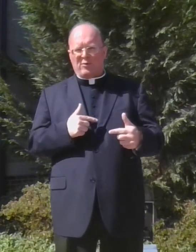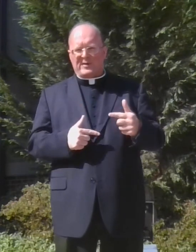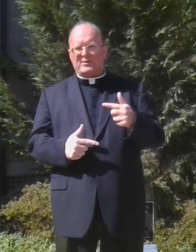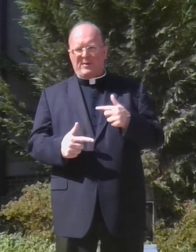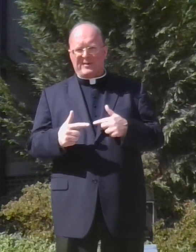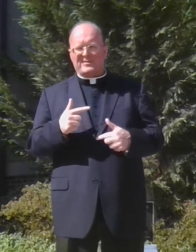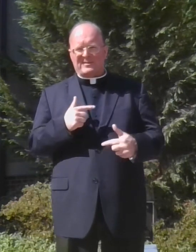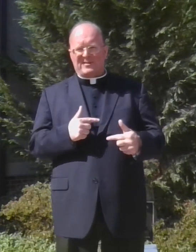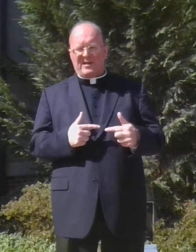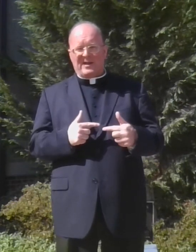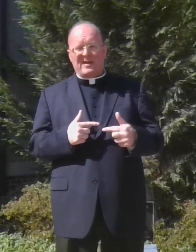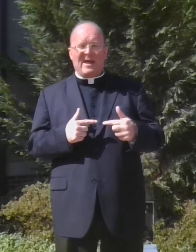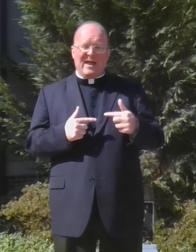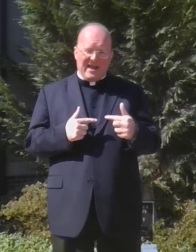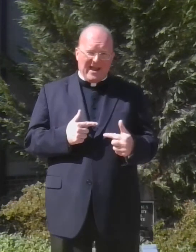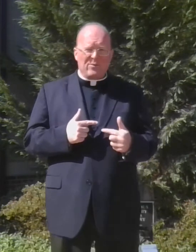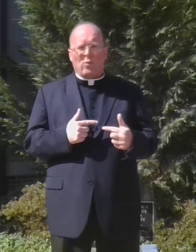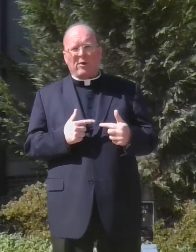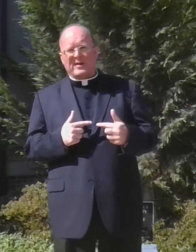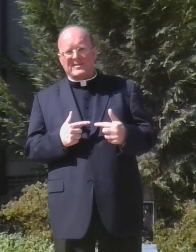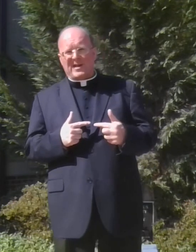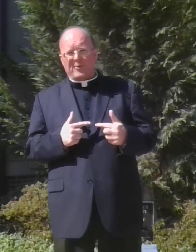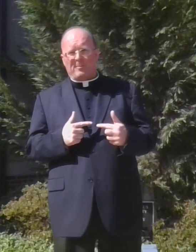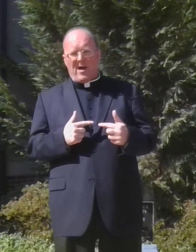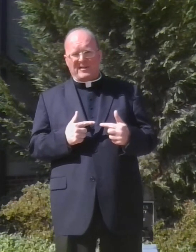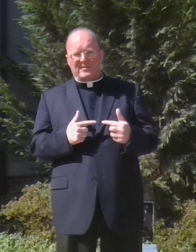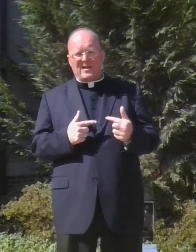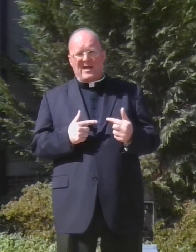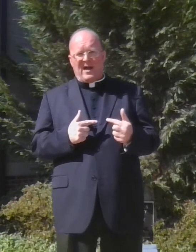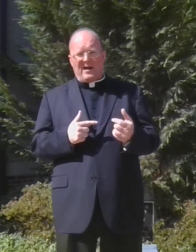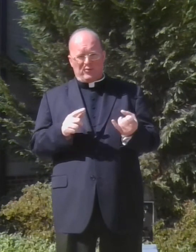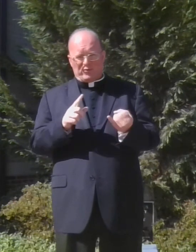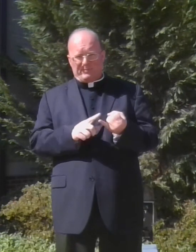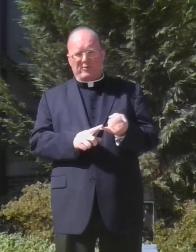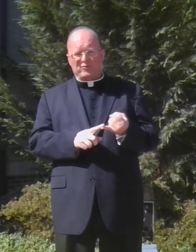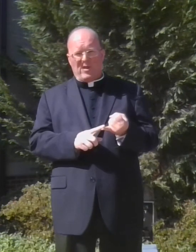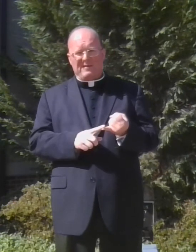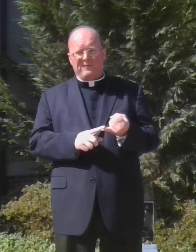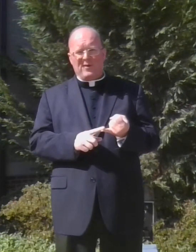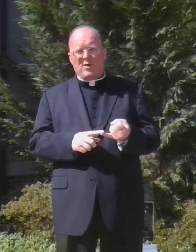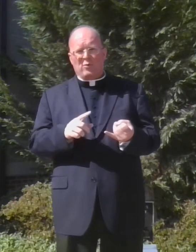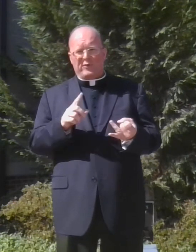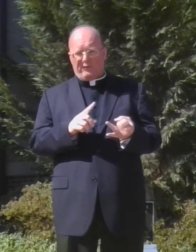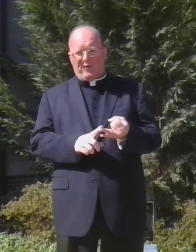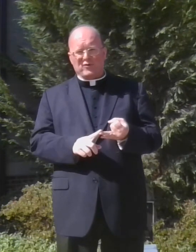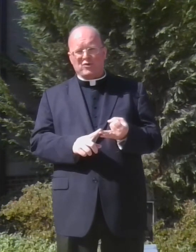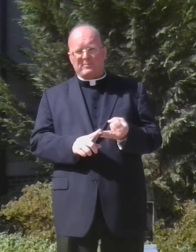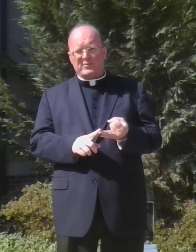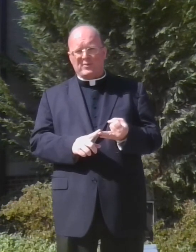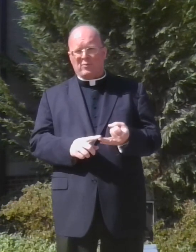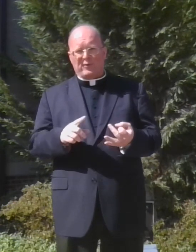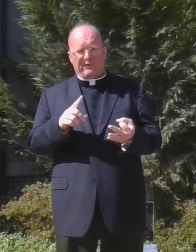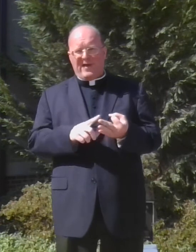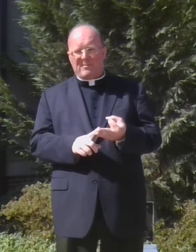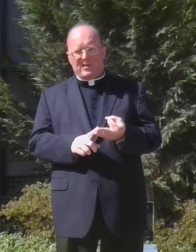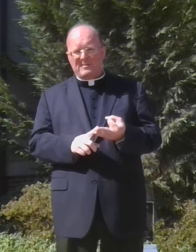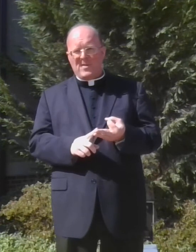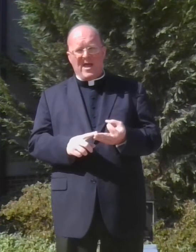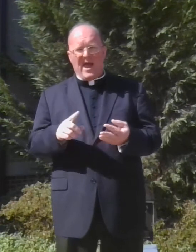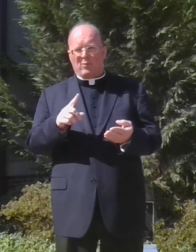you're experiencing today, and where is that undermined it? In your spiritual life, with your friendships, with your family, at